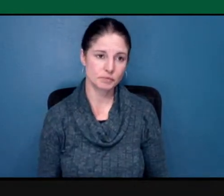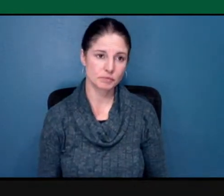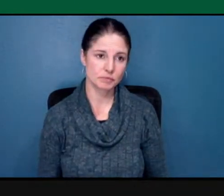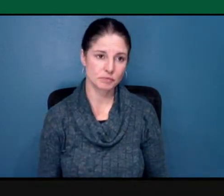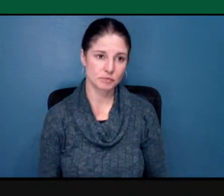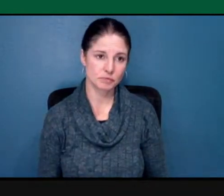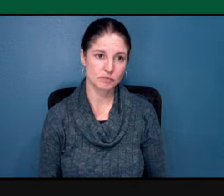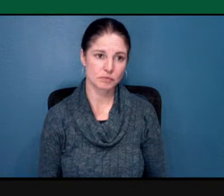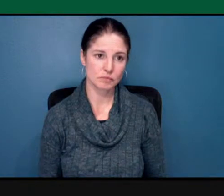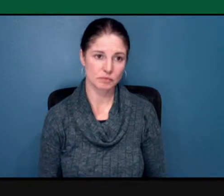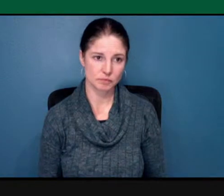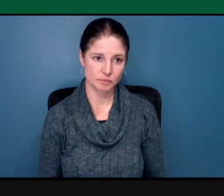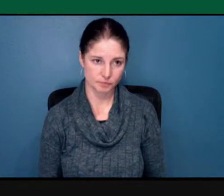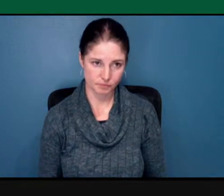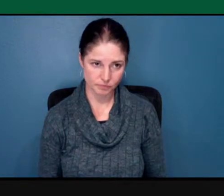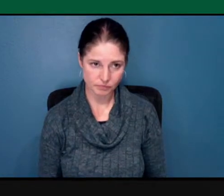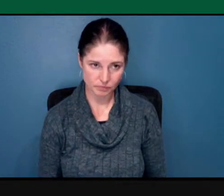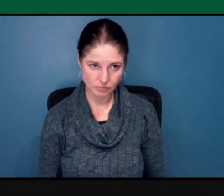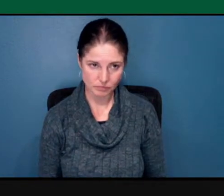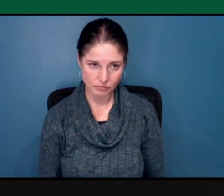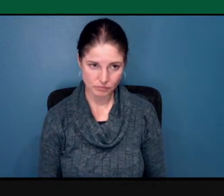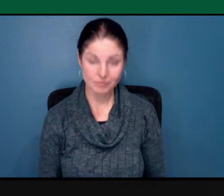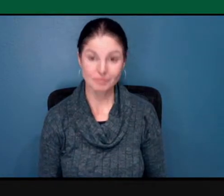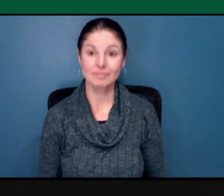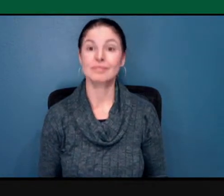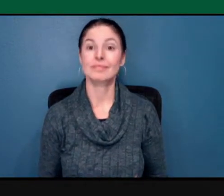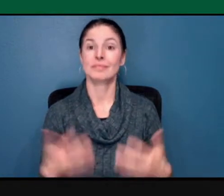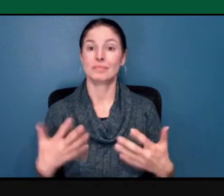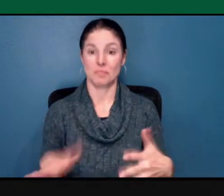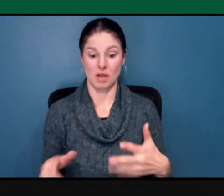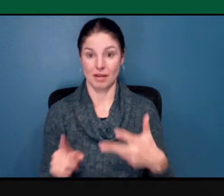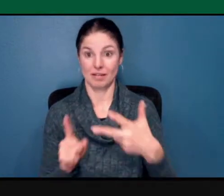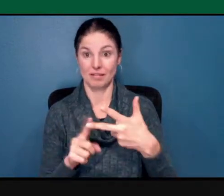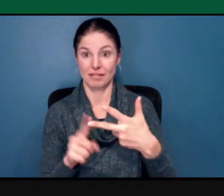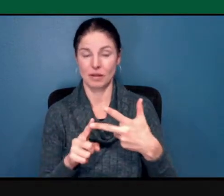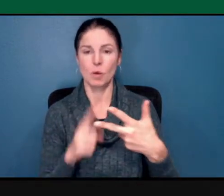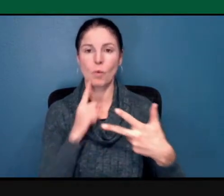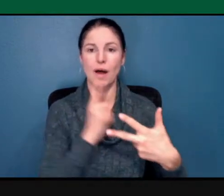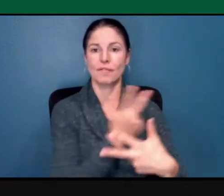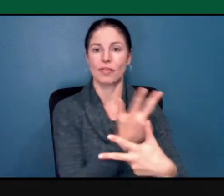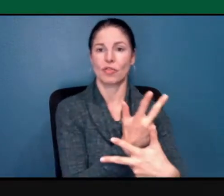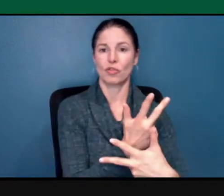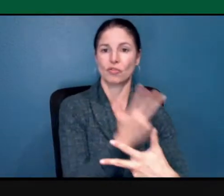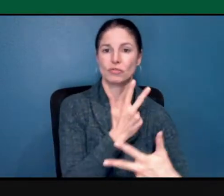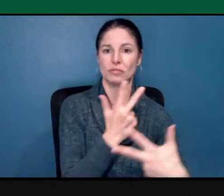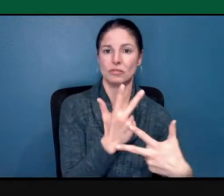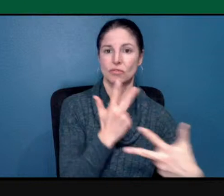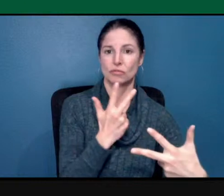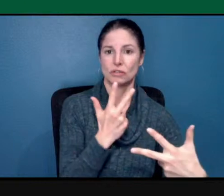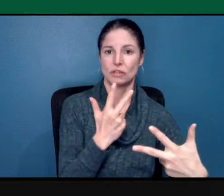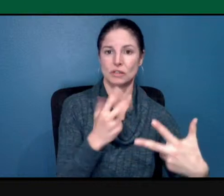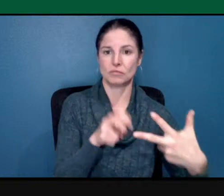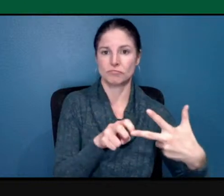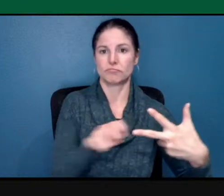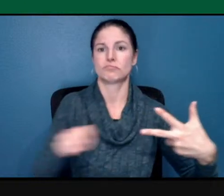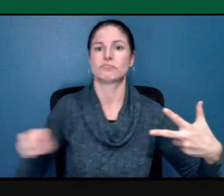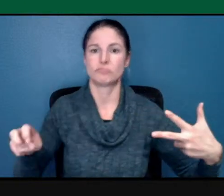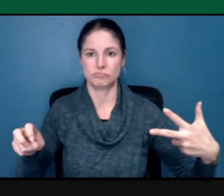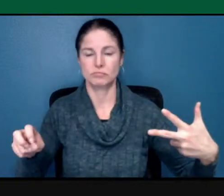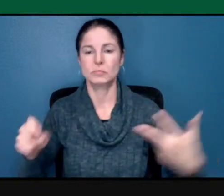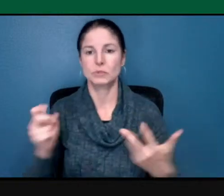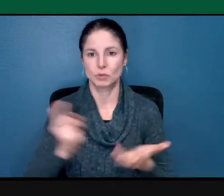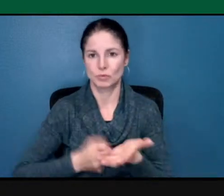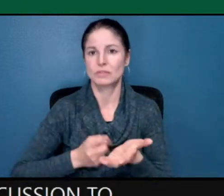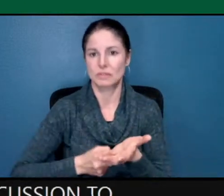of the second panel will come together in a final discussion to kind of mimic what we're talking about.